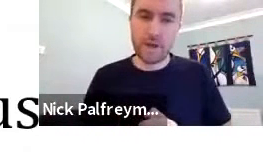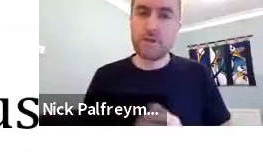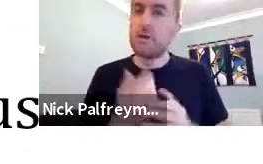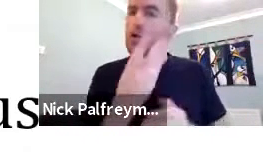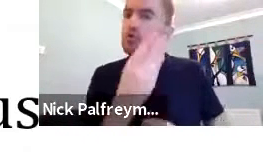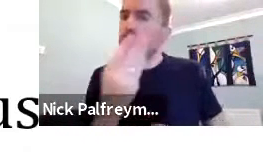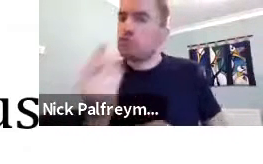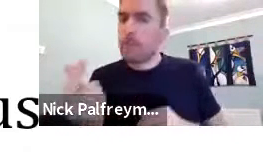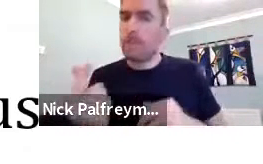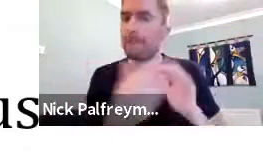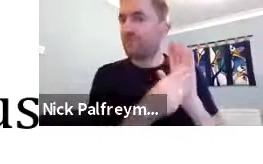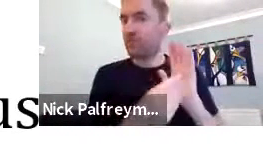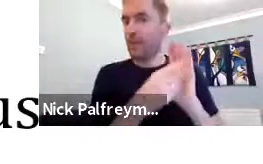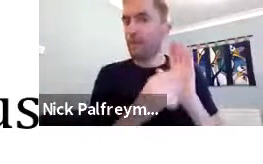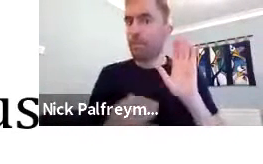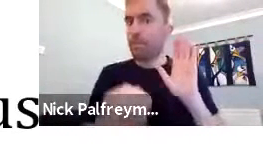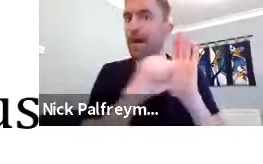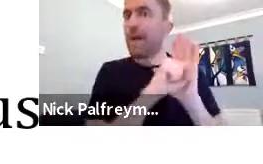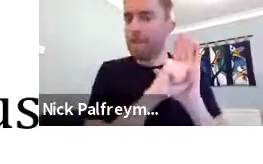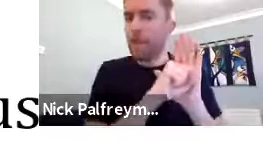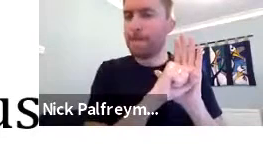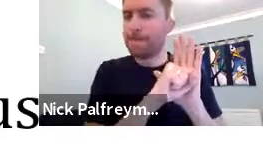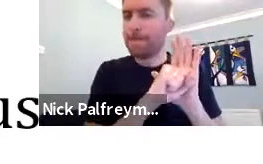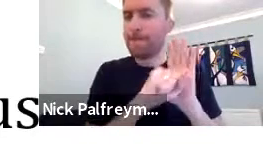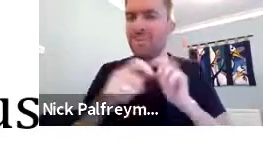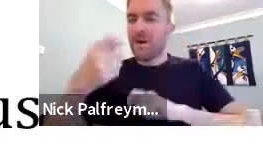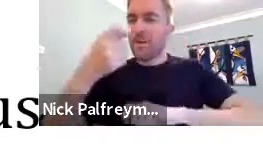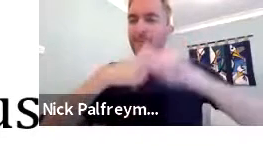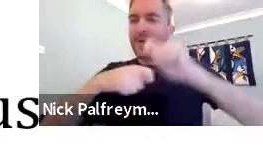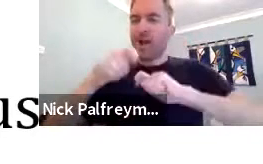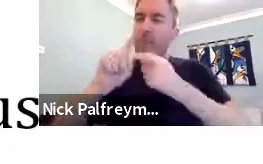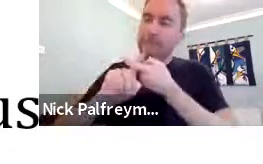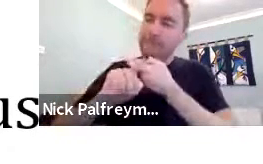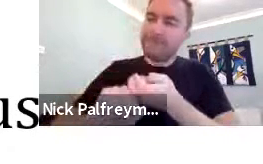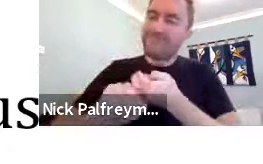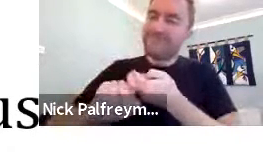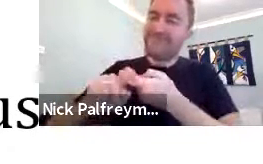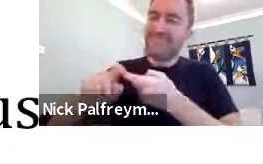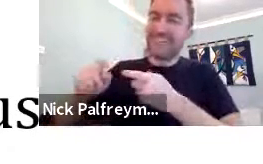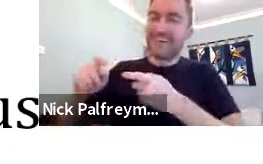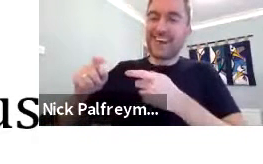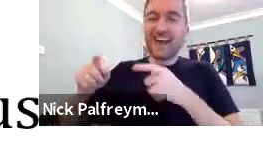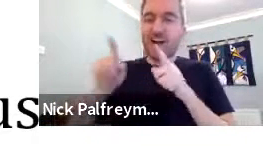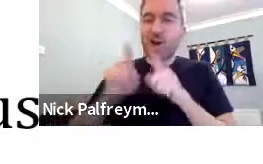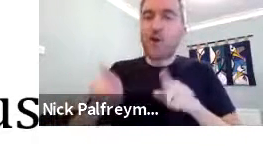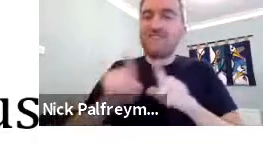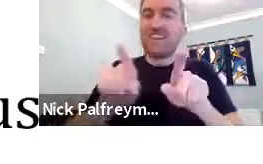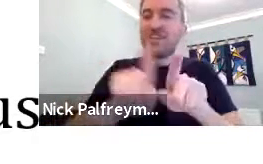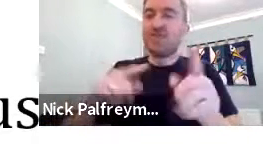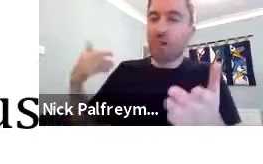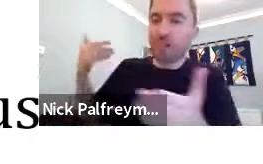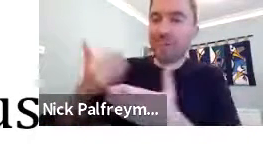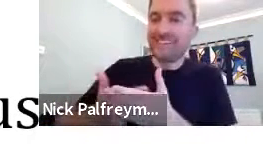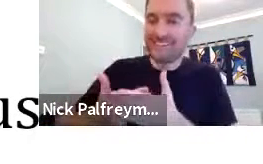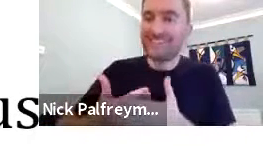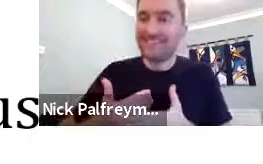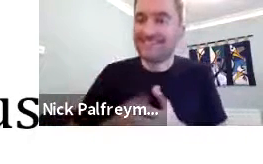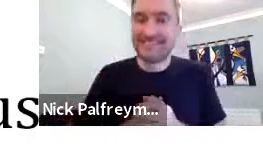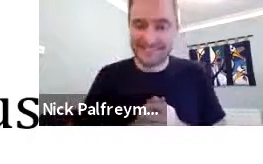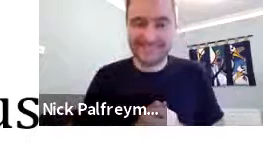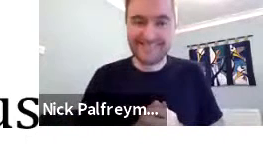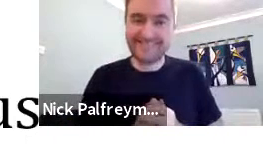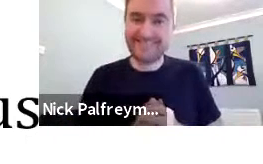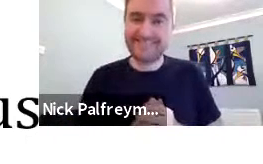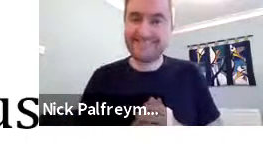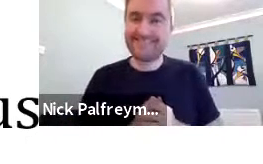the speech gesture system is used. So, emblems become fixed